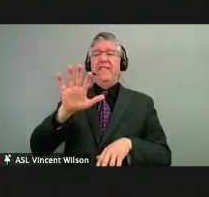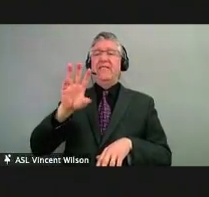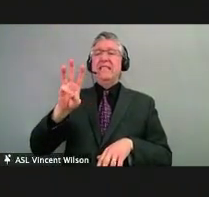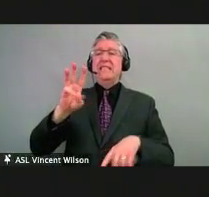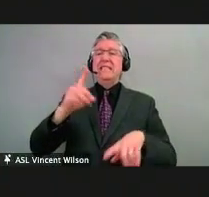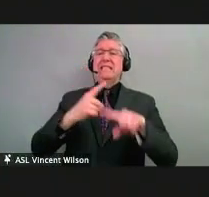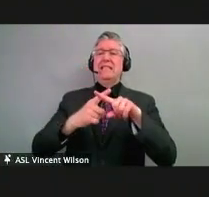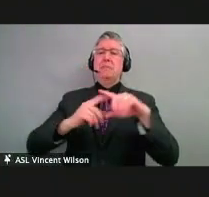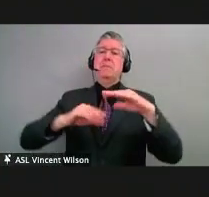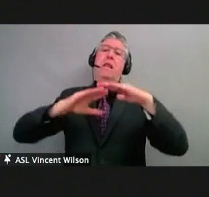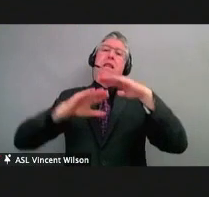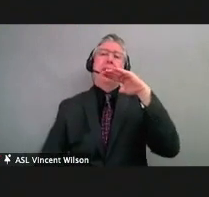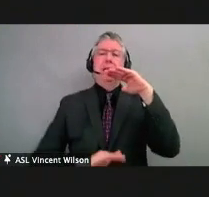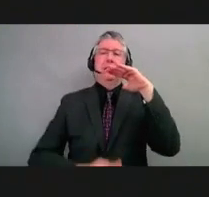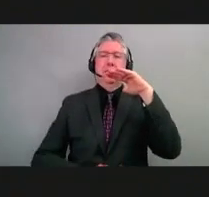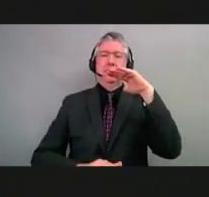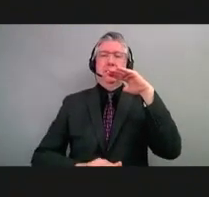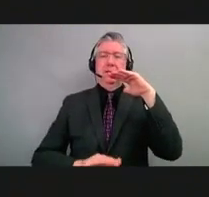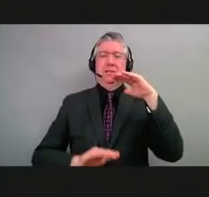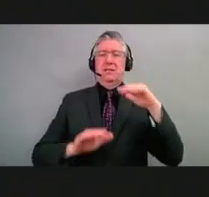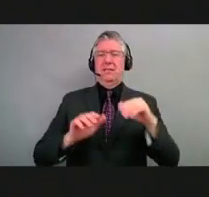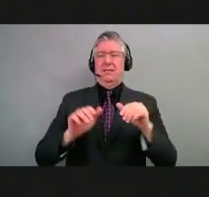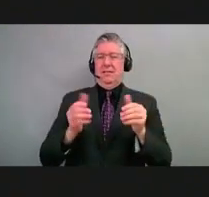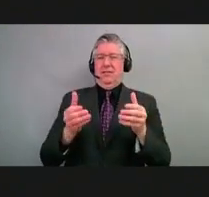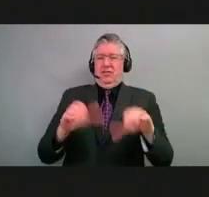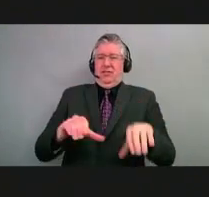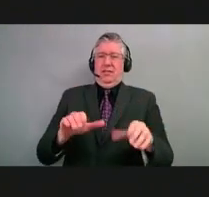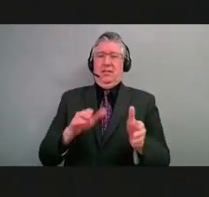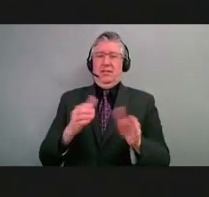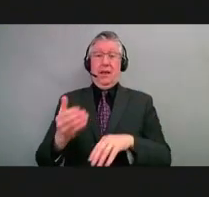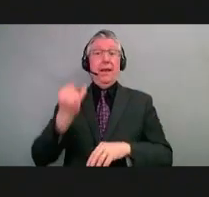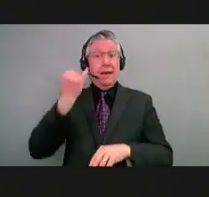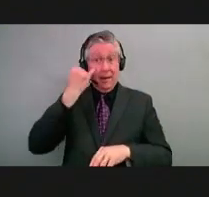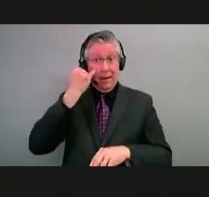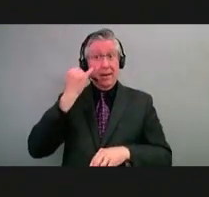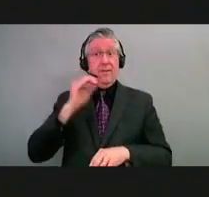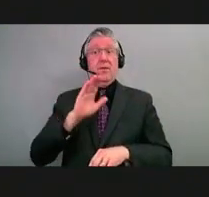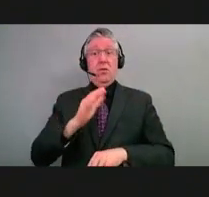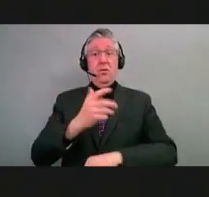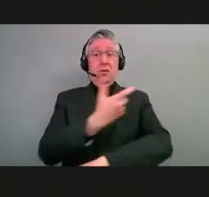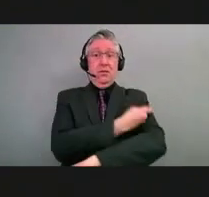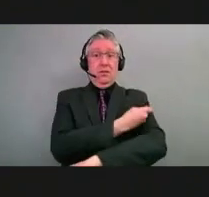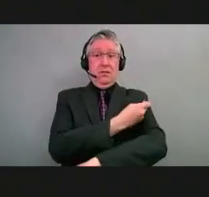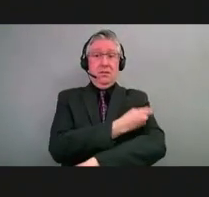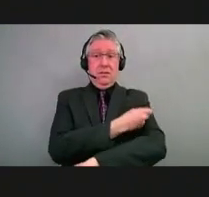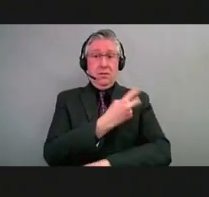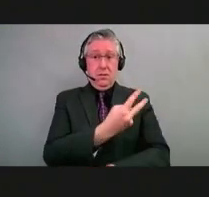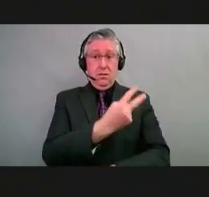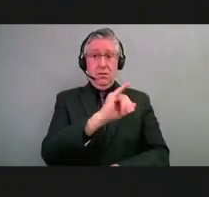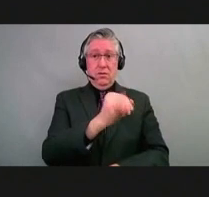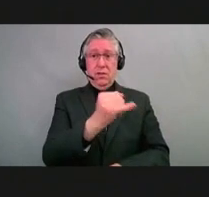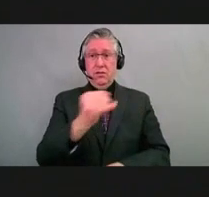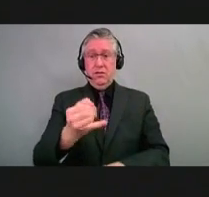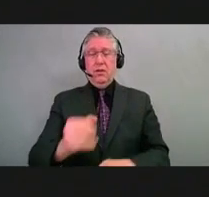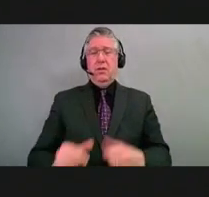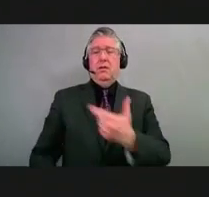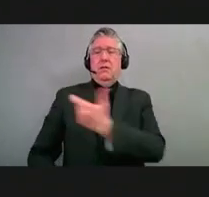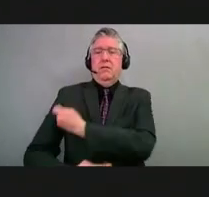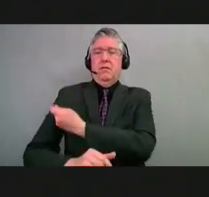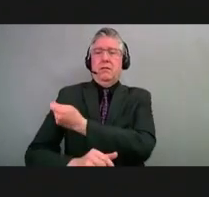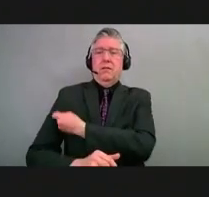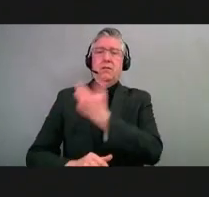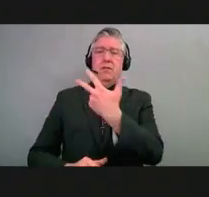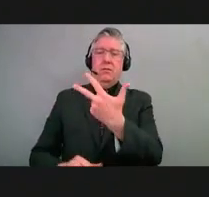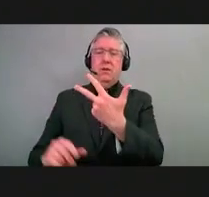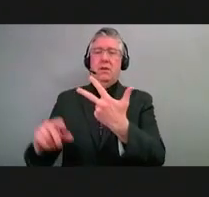times less likely to die if you're up to date on your immunizations. And so the vaccine